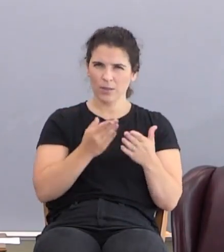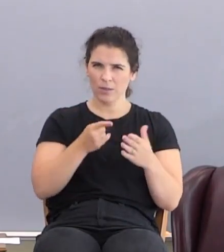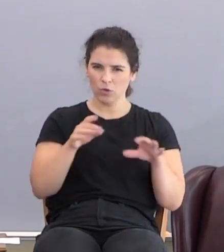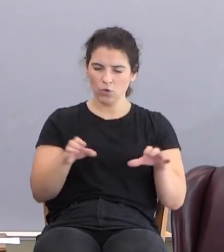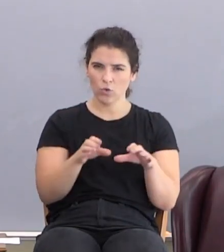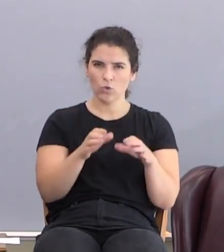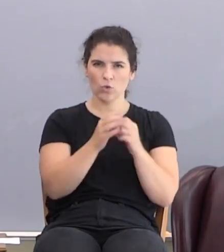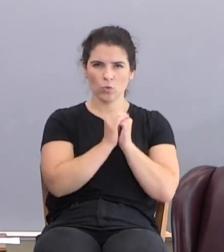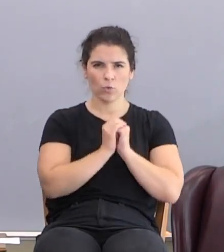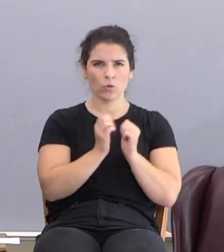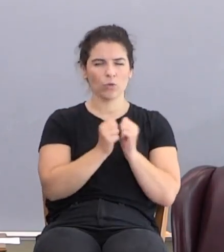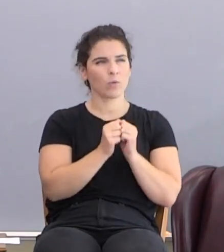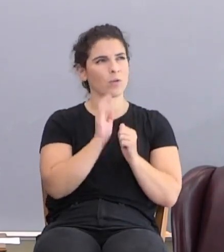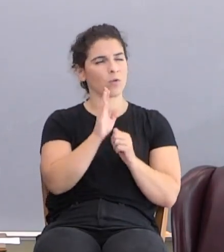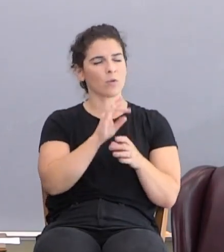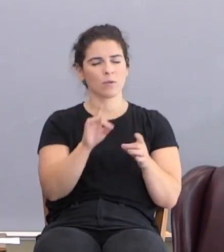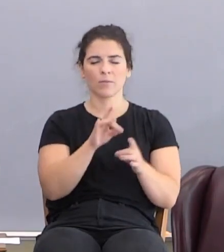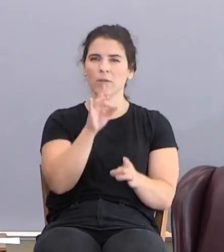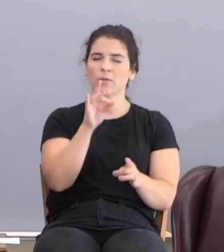You worship him with your spirit.